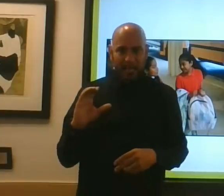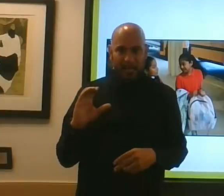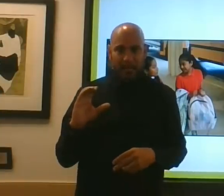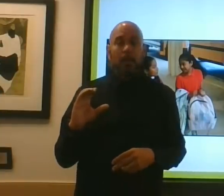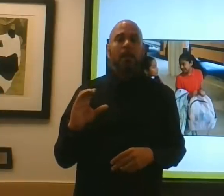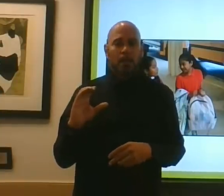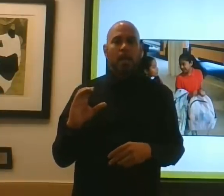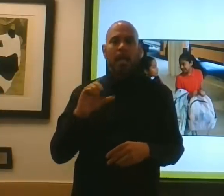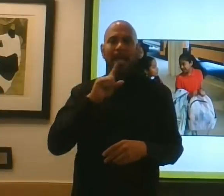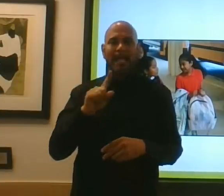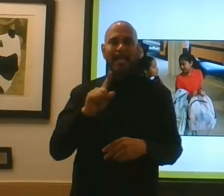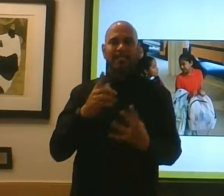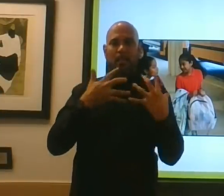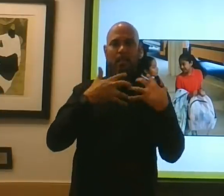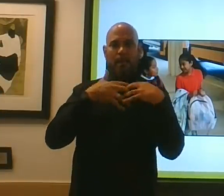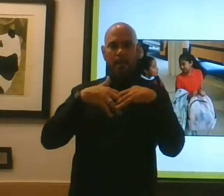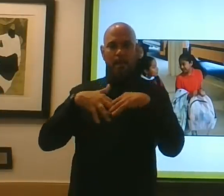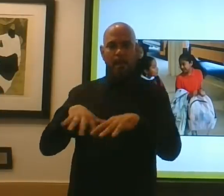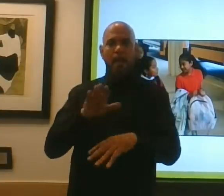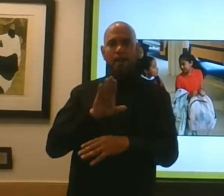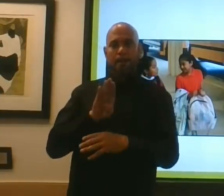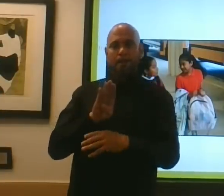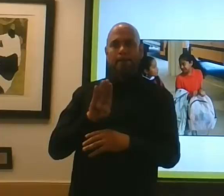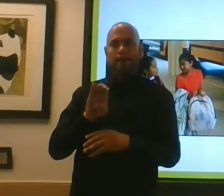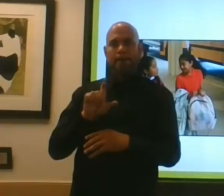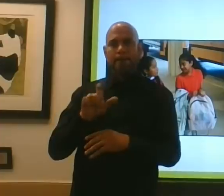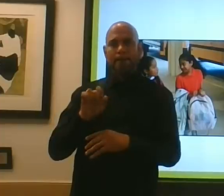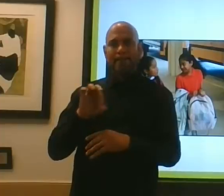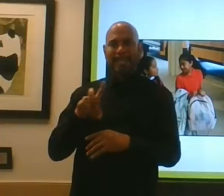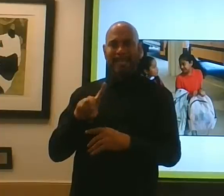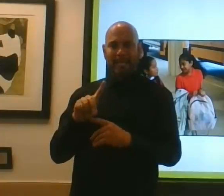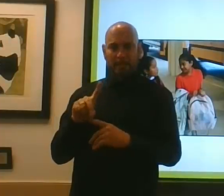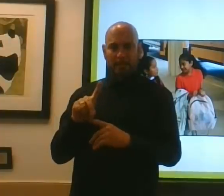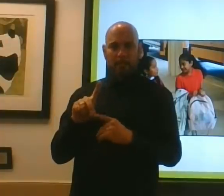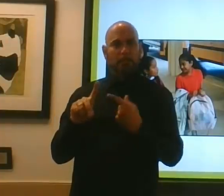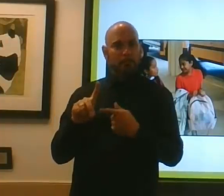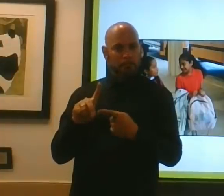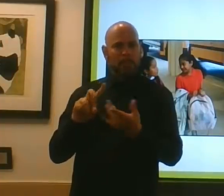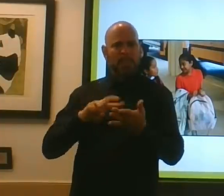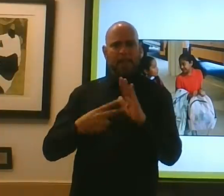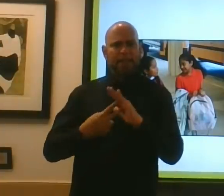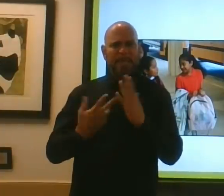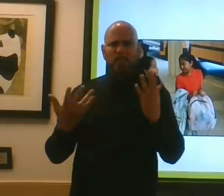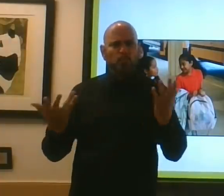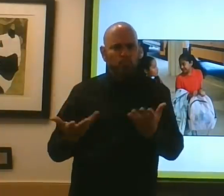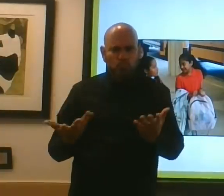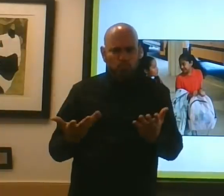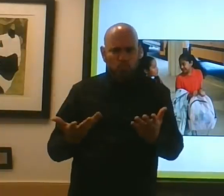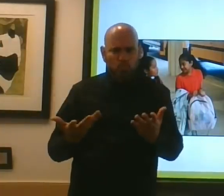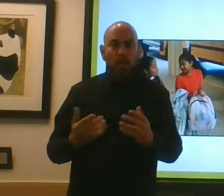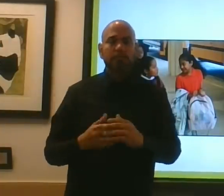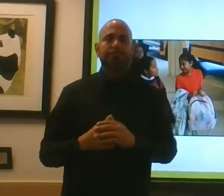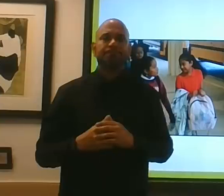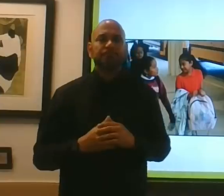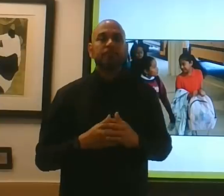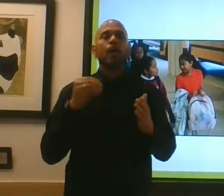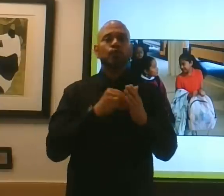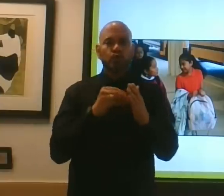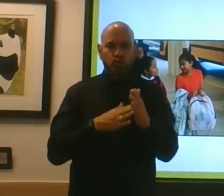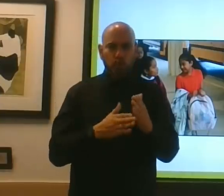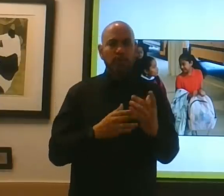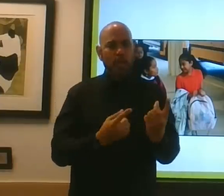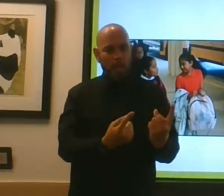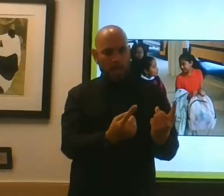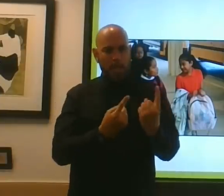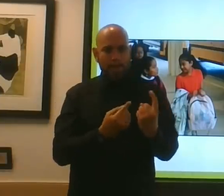well. Basically, on that option, students would come back to school. They would have so many